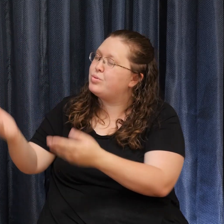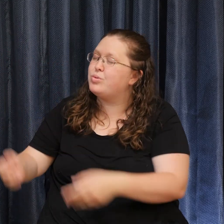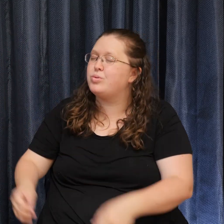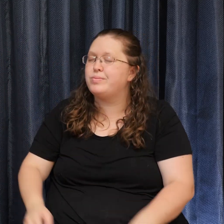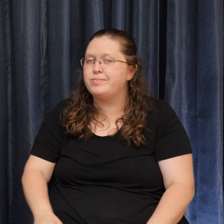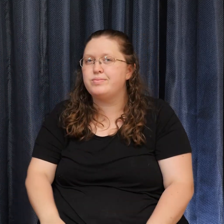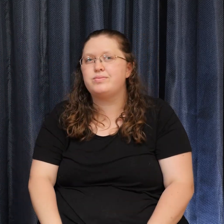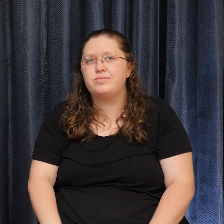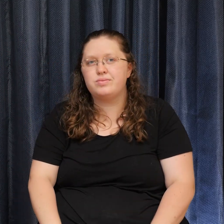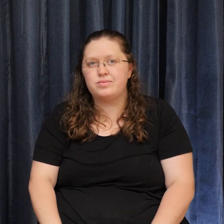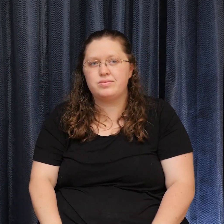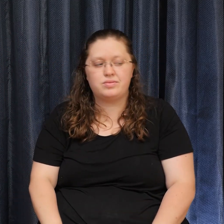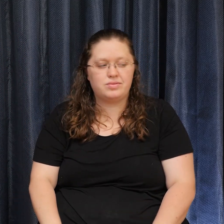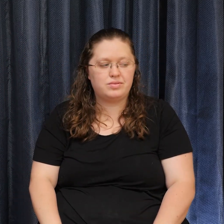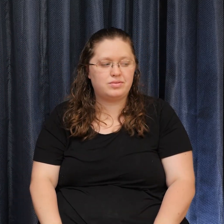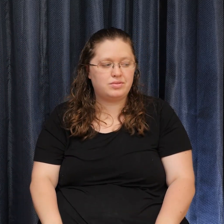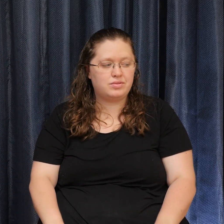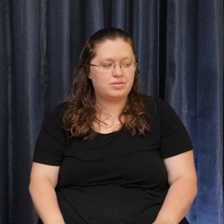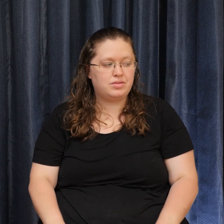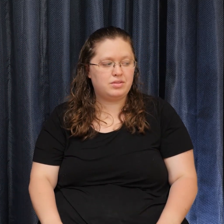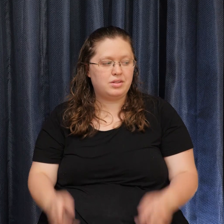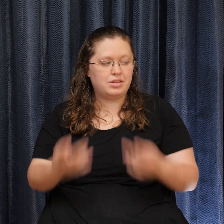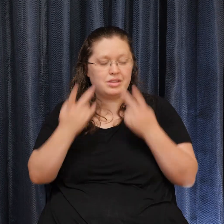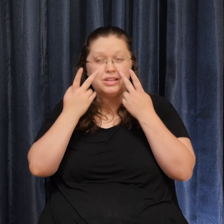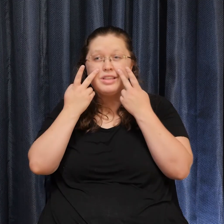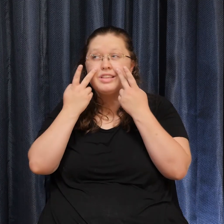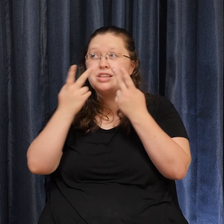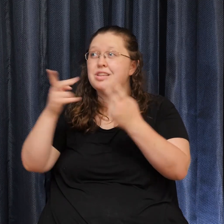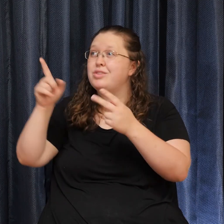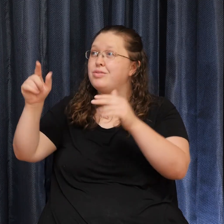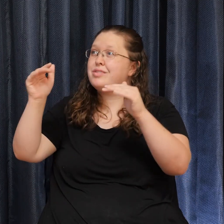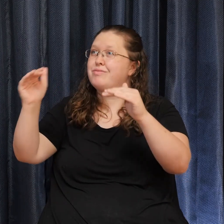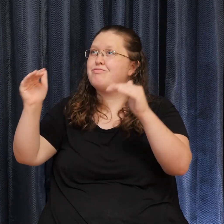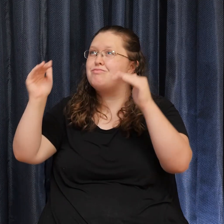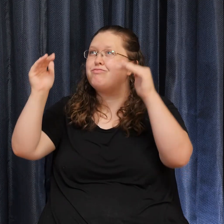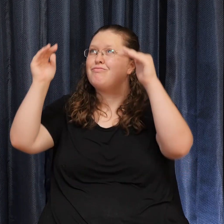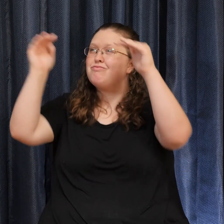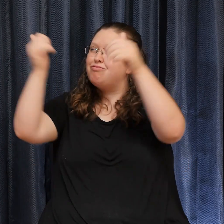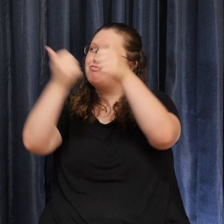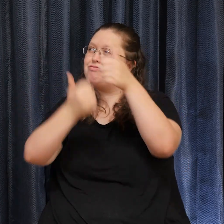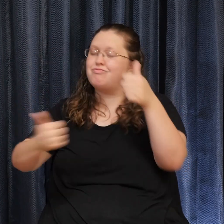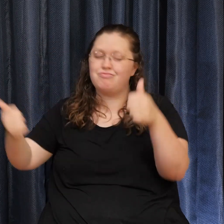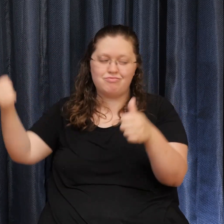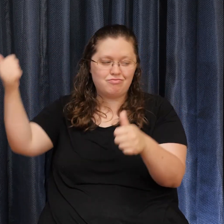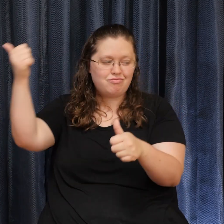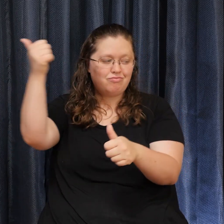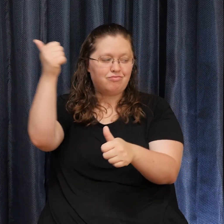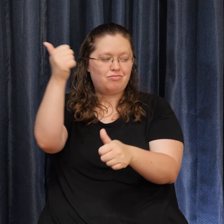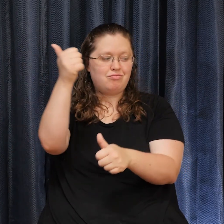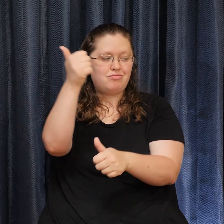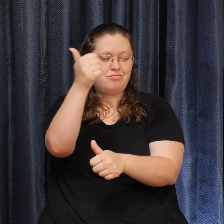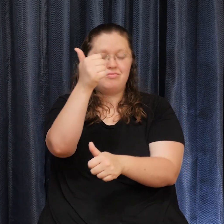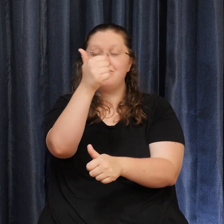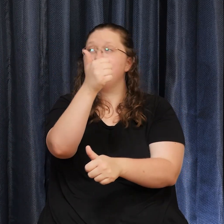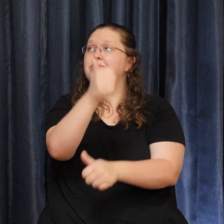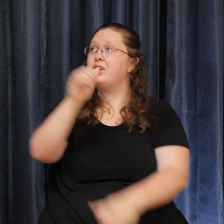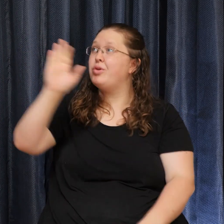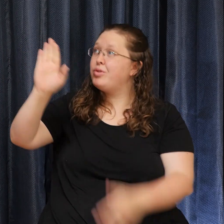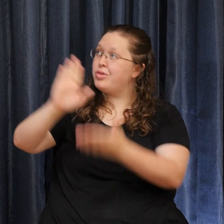To see you high and lifted up, shining in the light of your